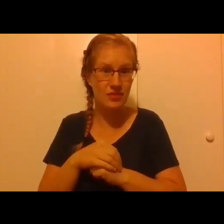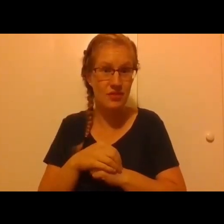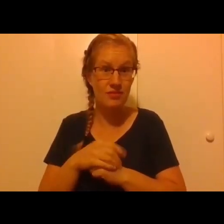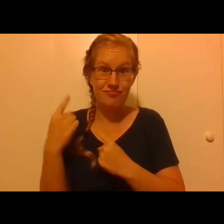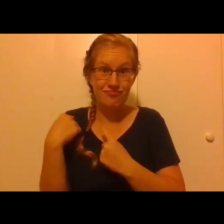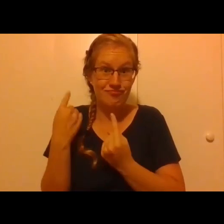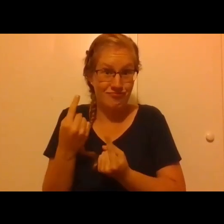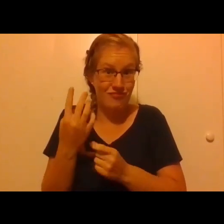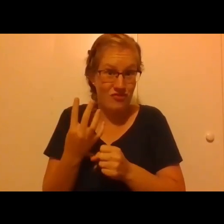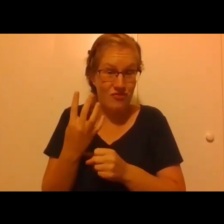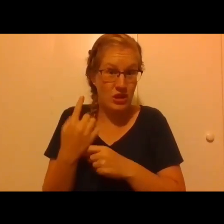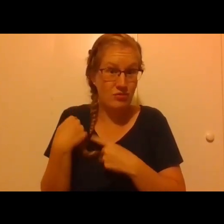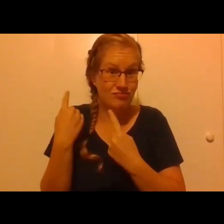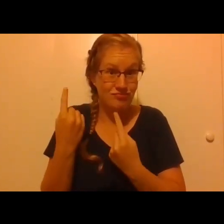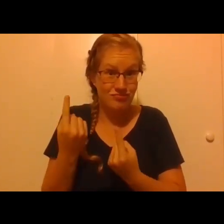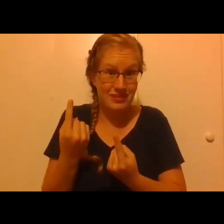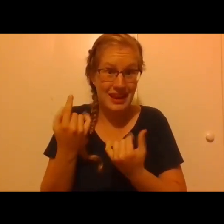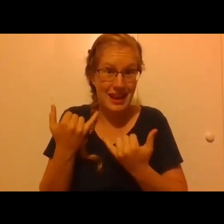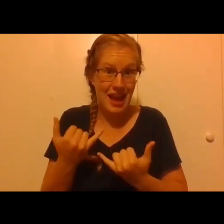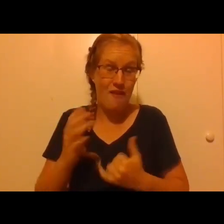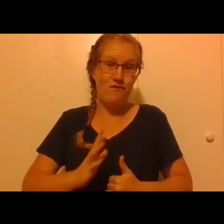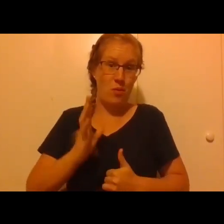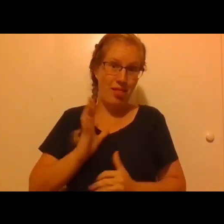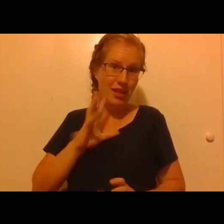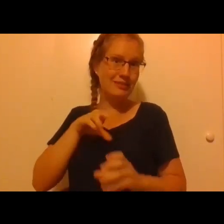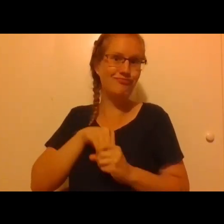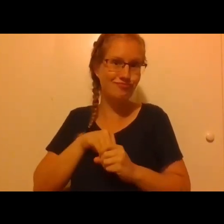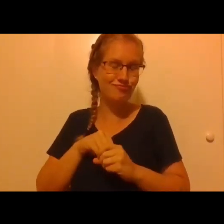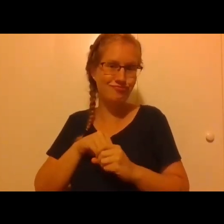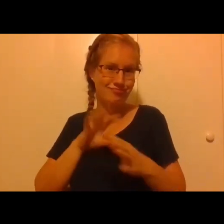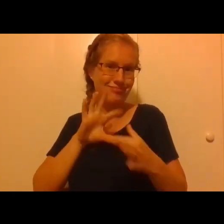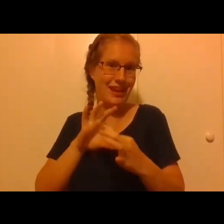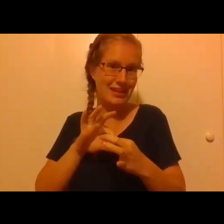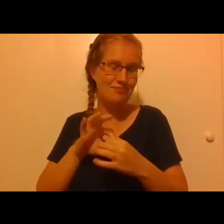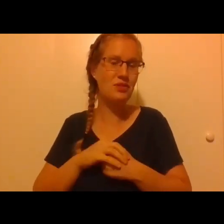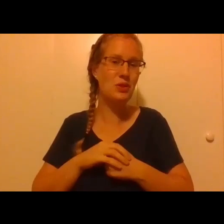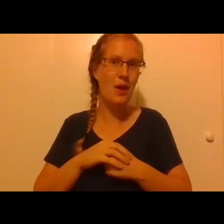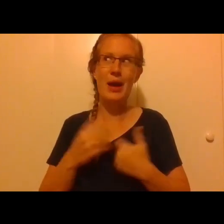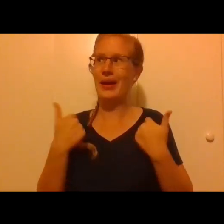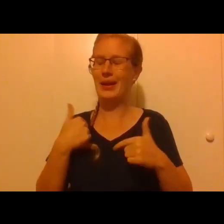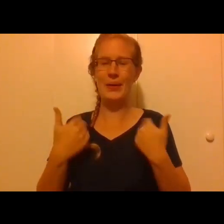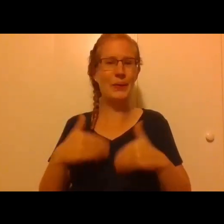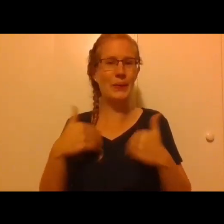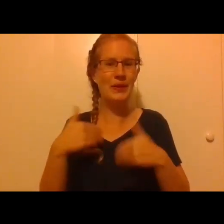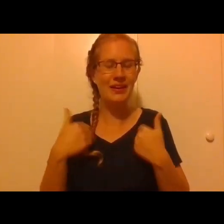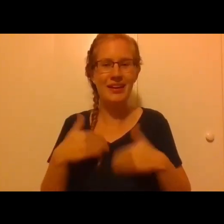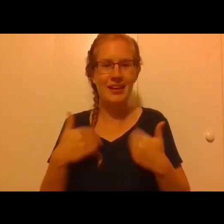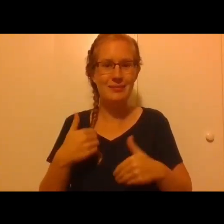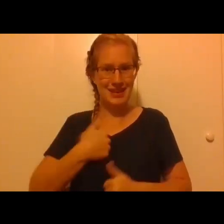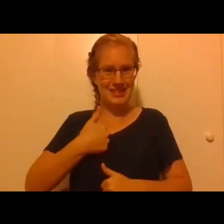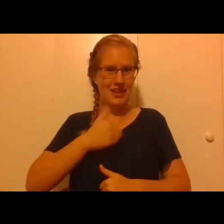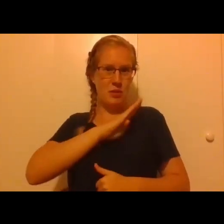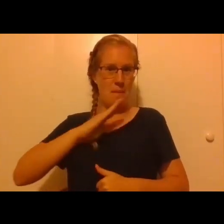we are now formally part of it. And so I relished the idea of as a board